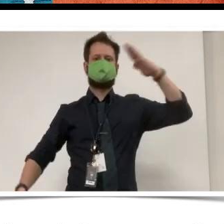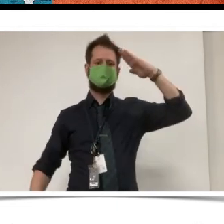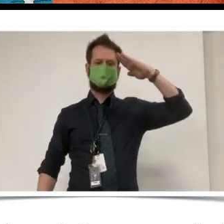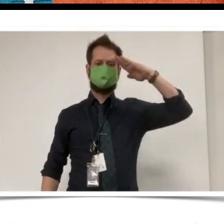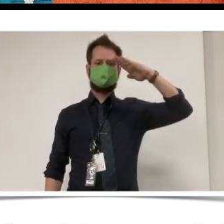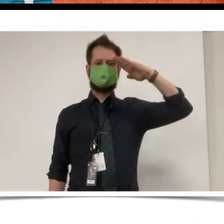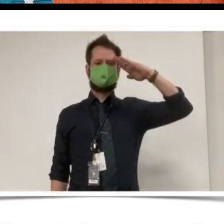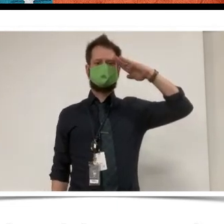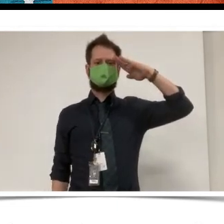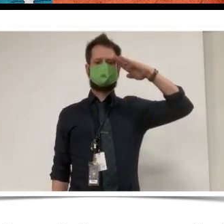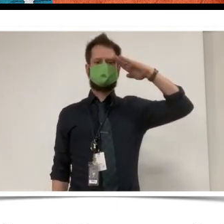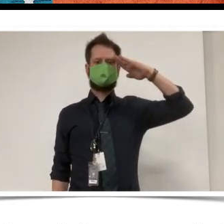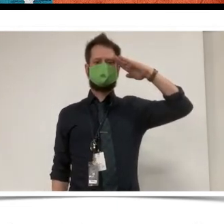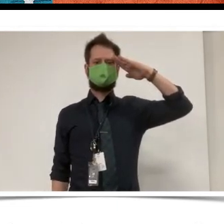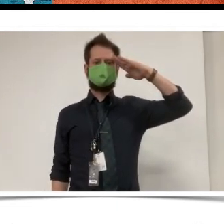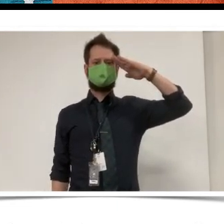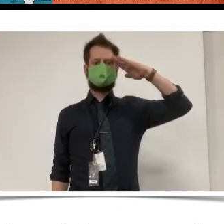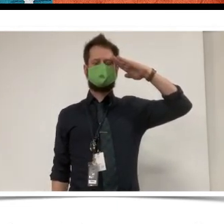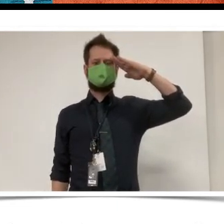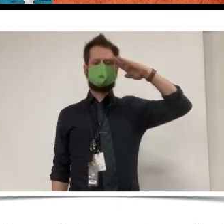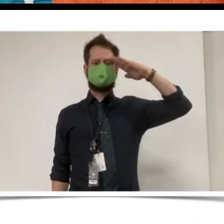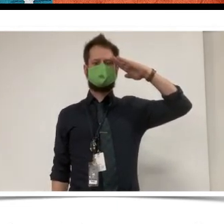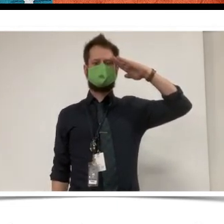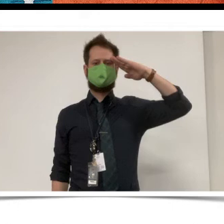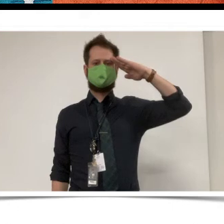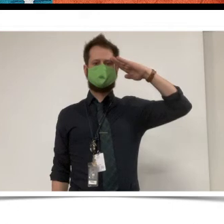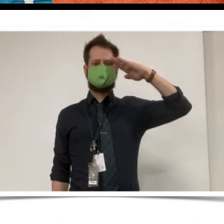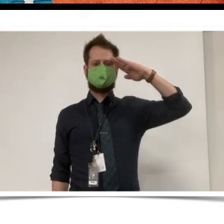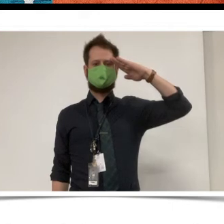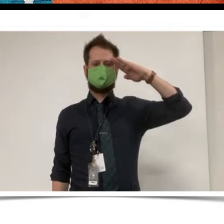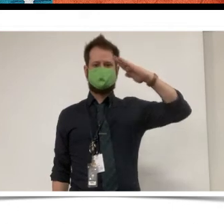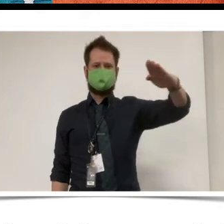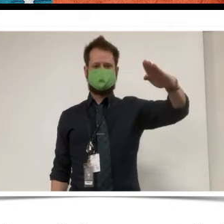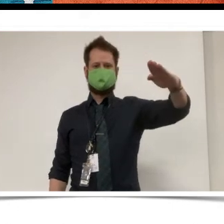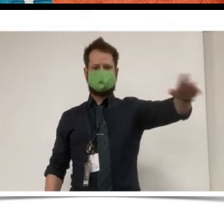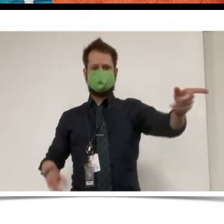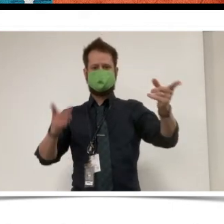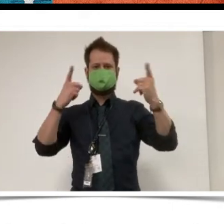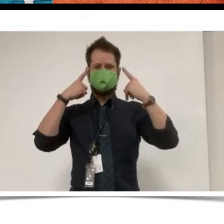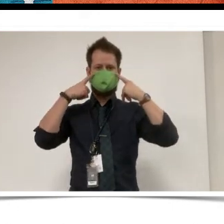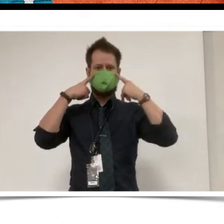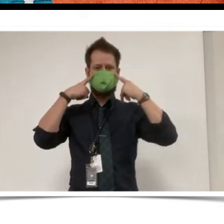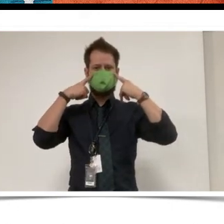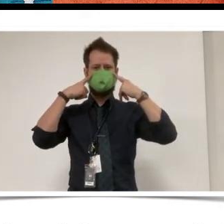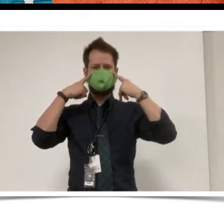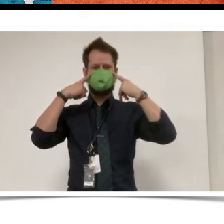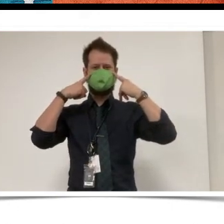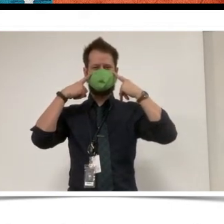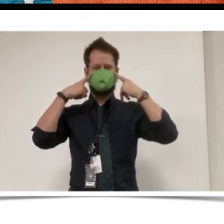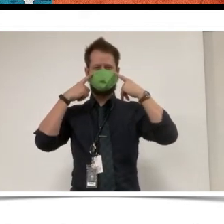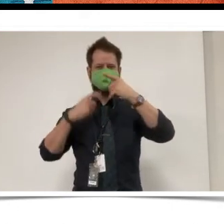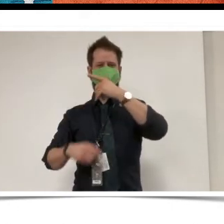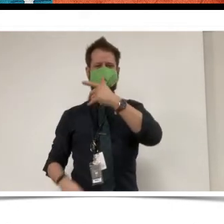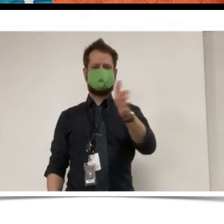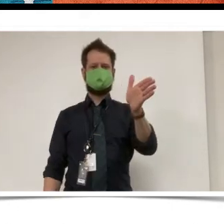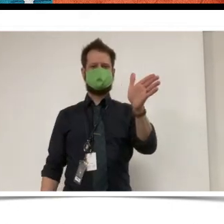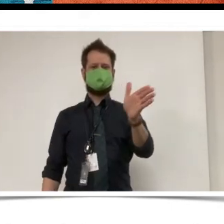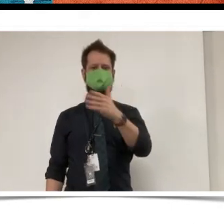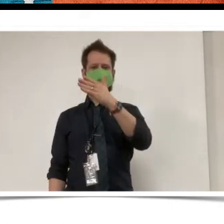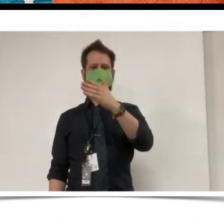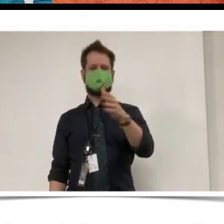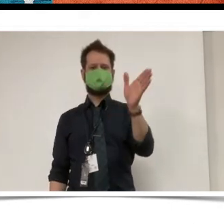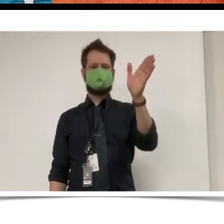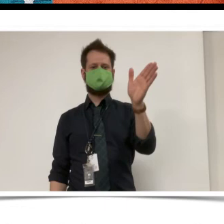But should all acquaintance be forgot, keep your eye on my grand old